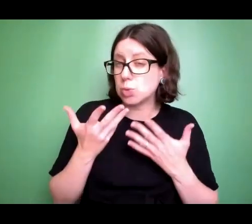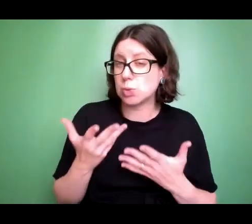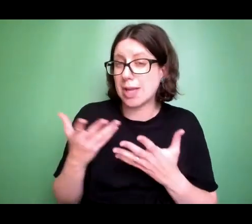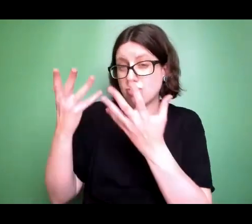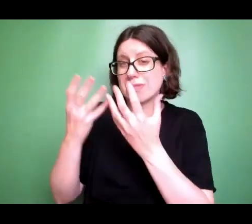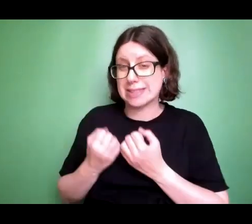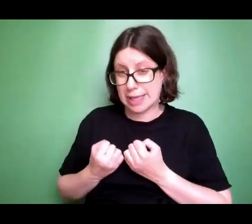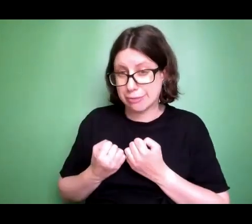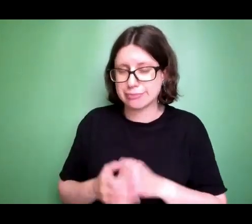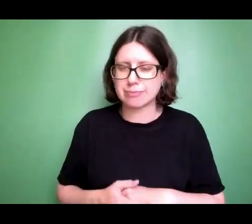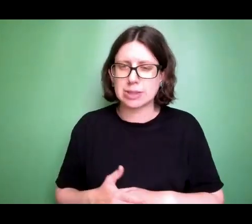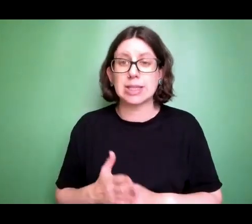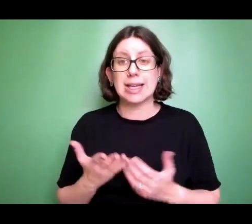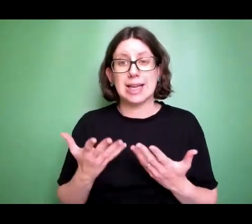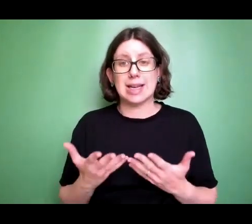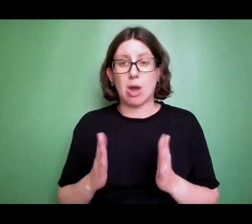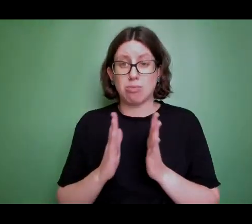Why don't we stand as we pray?